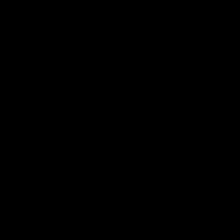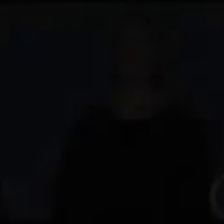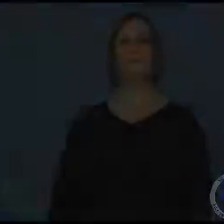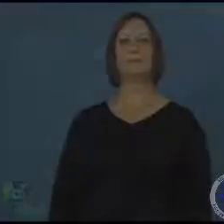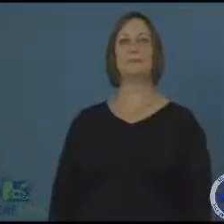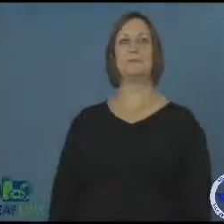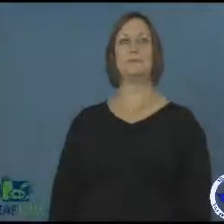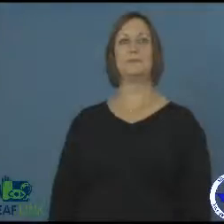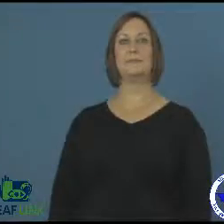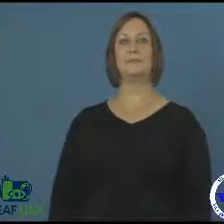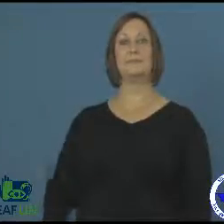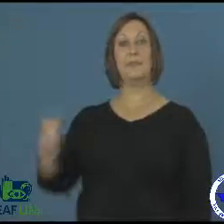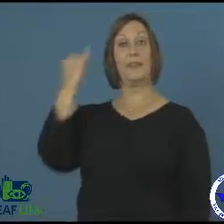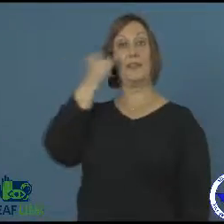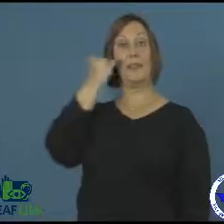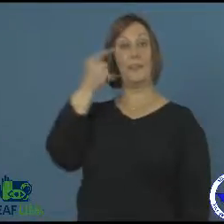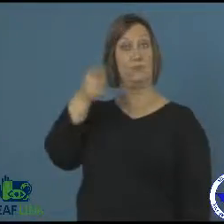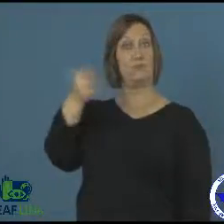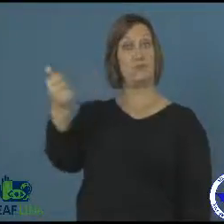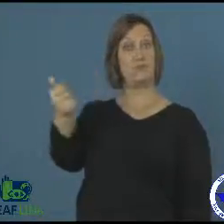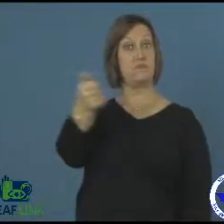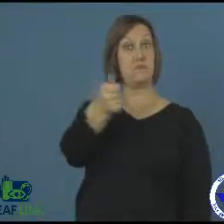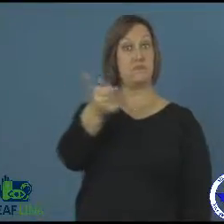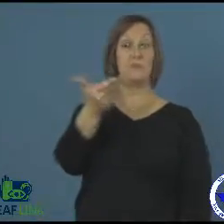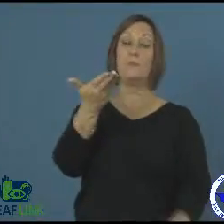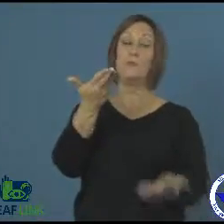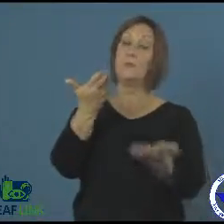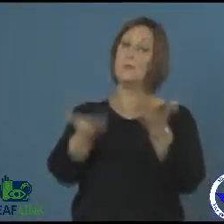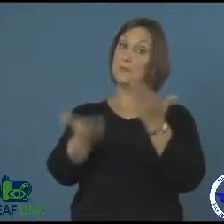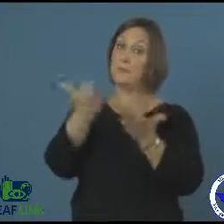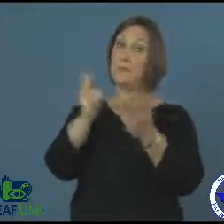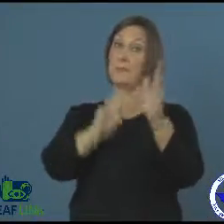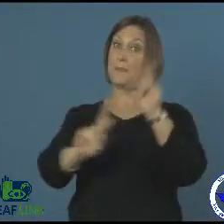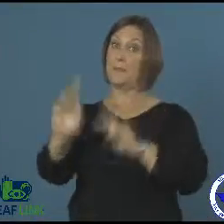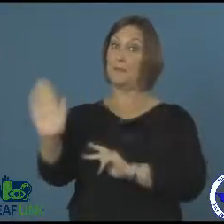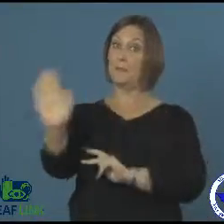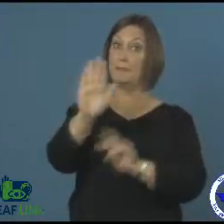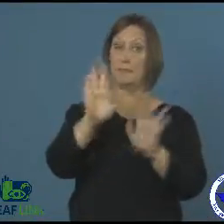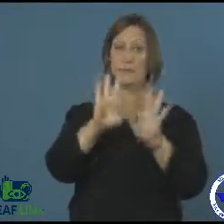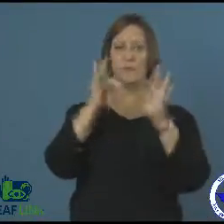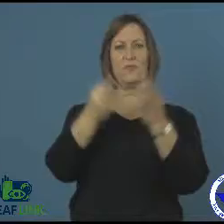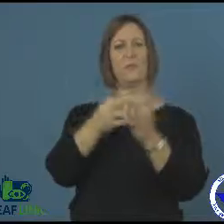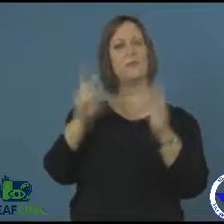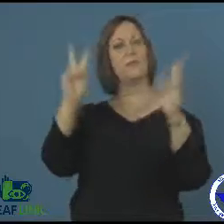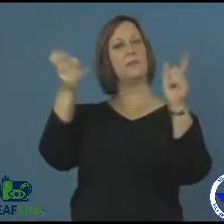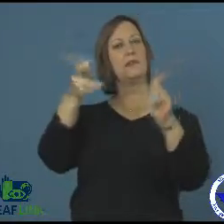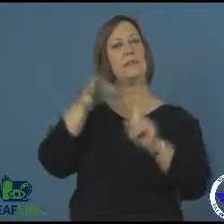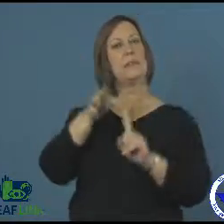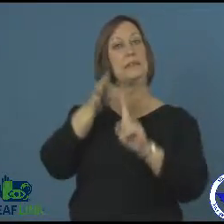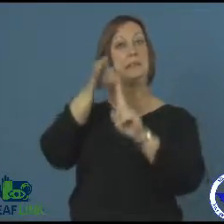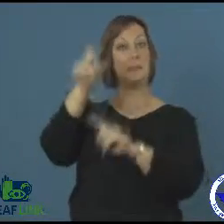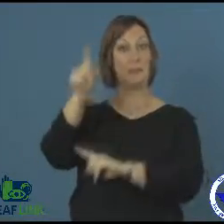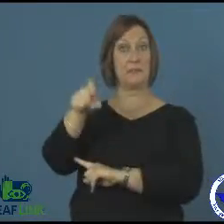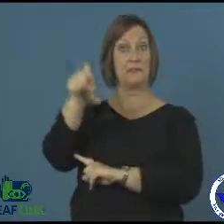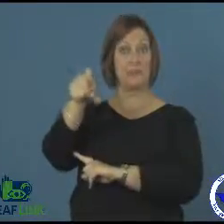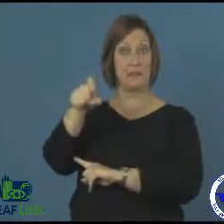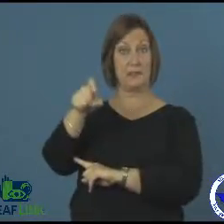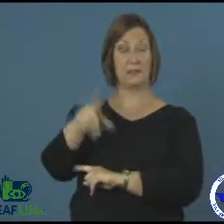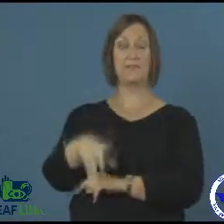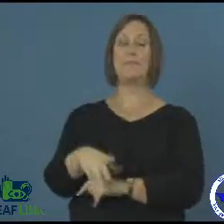If you or family members have special needs, leave before a mandatory